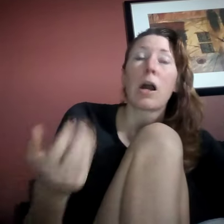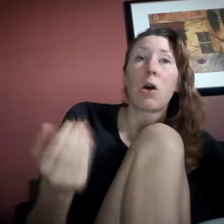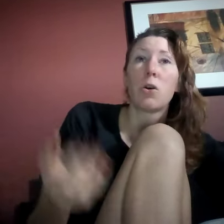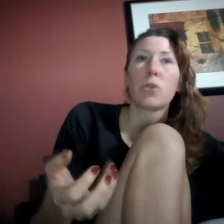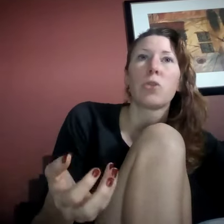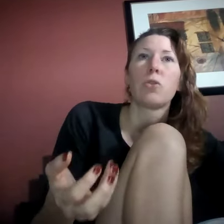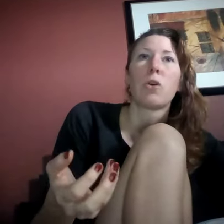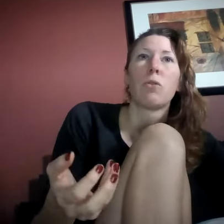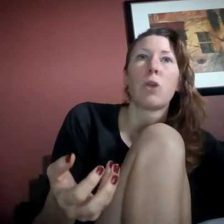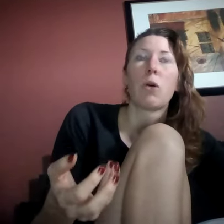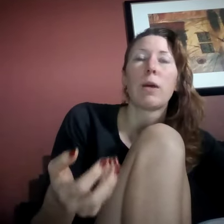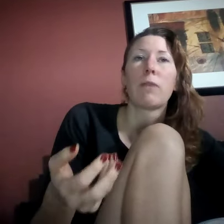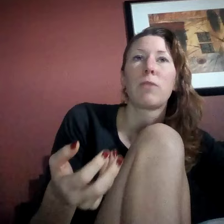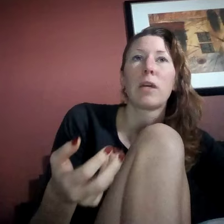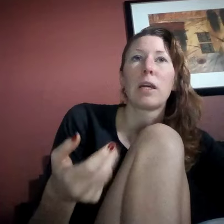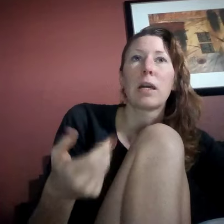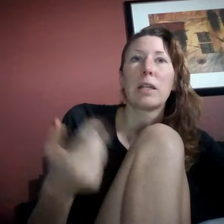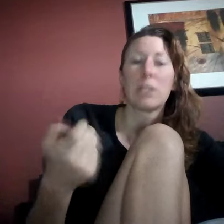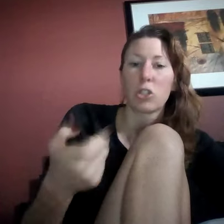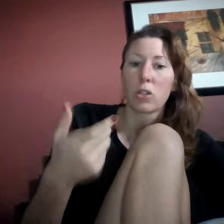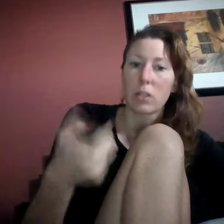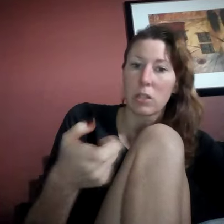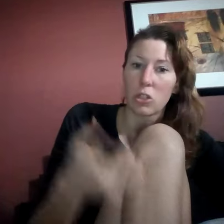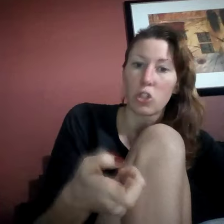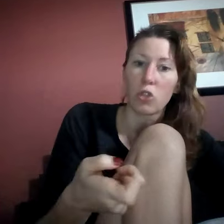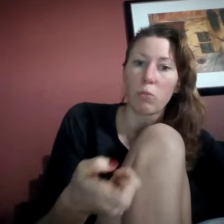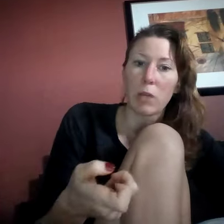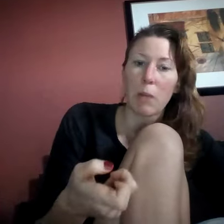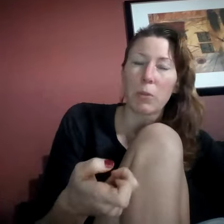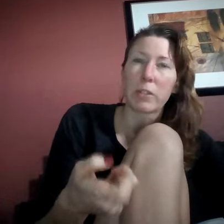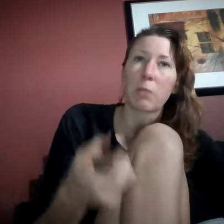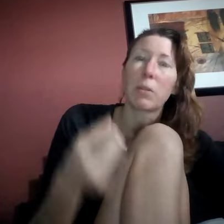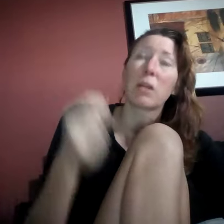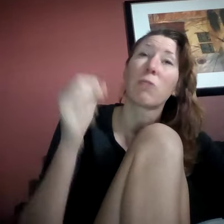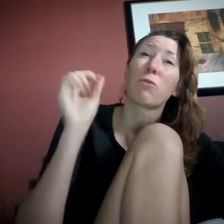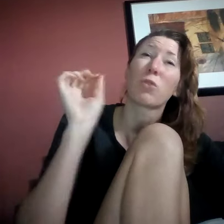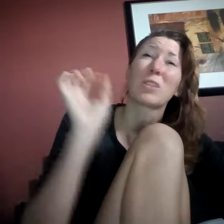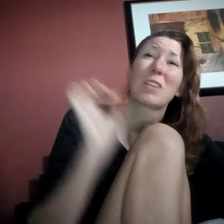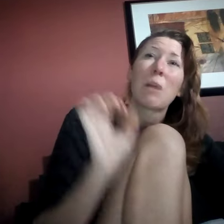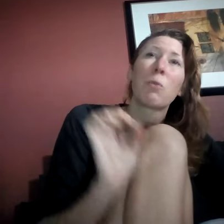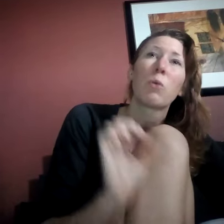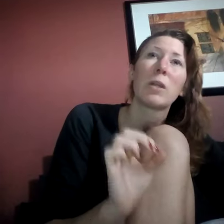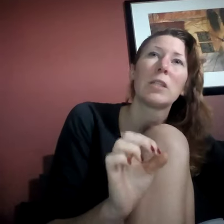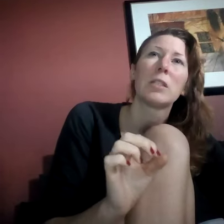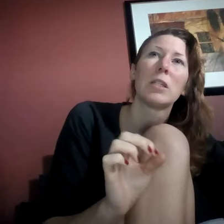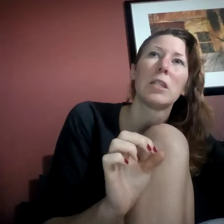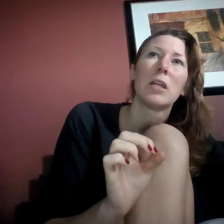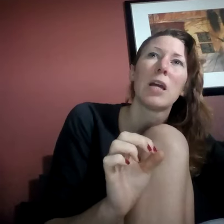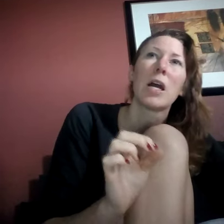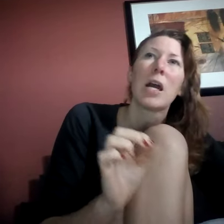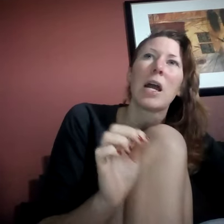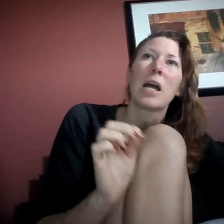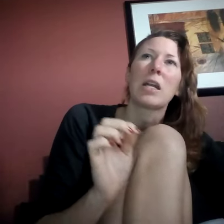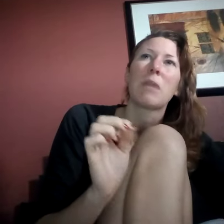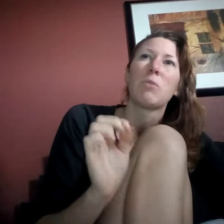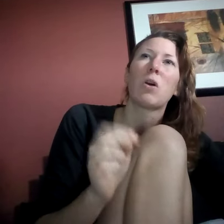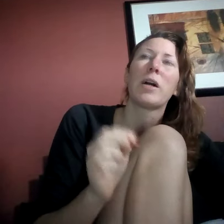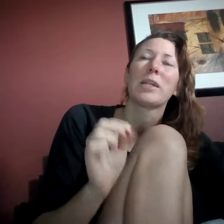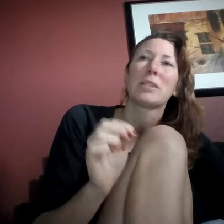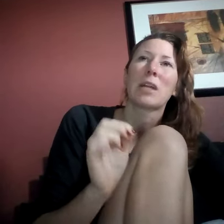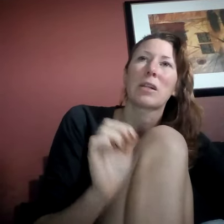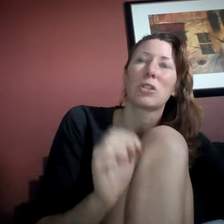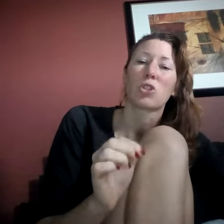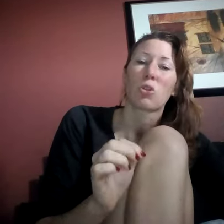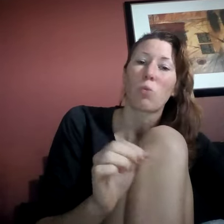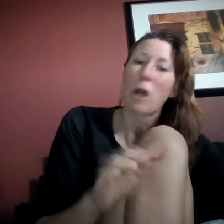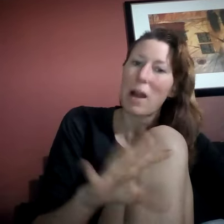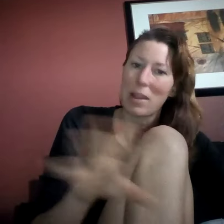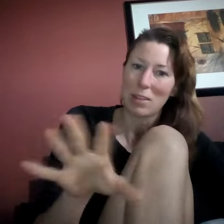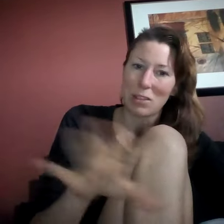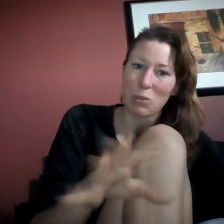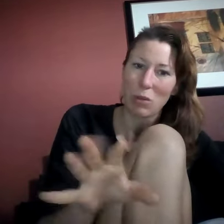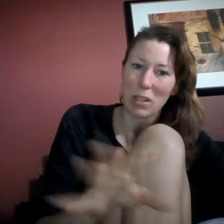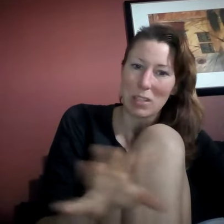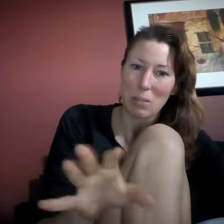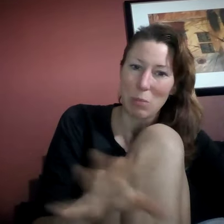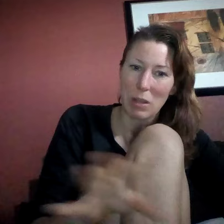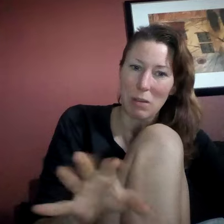also don't know if they additionally didn't shoot me up with something. For some reason, and I'm not exactly sure why, and this is where it gets a bit